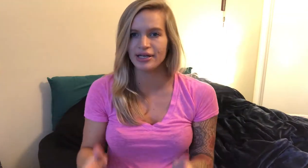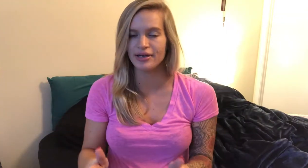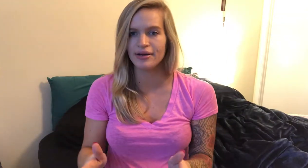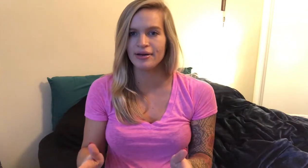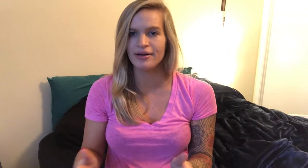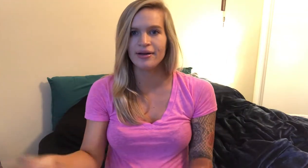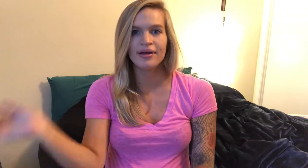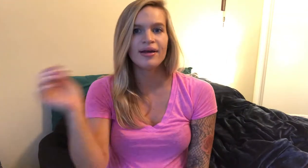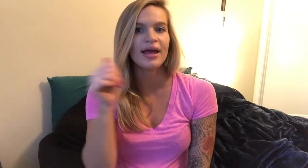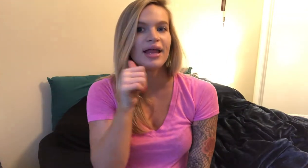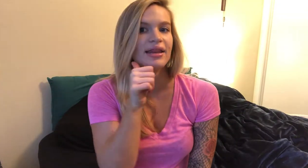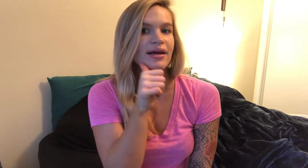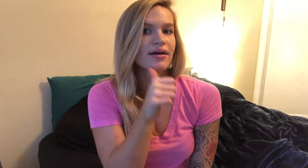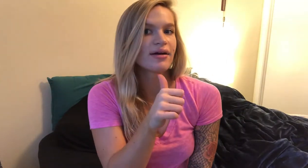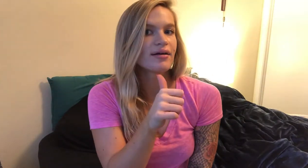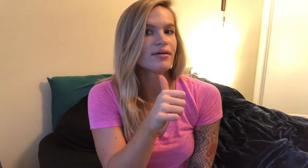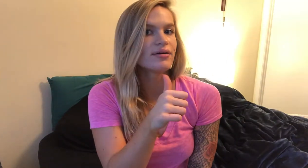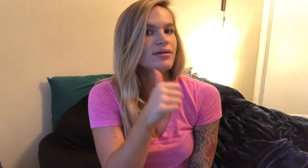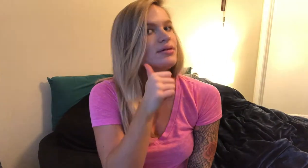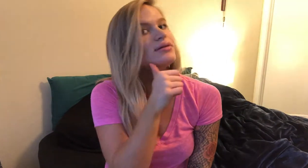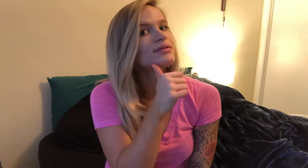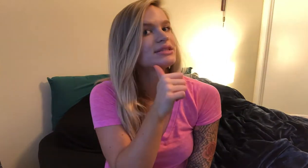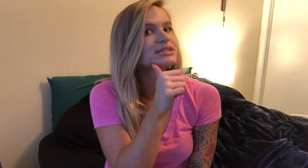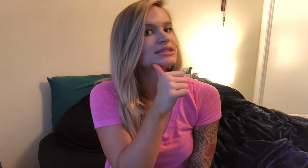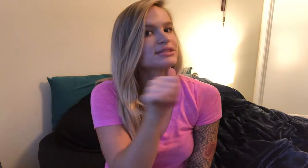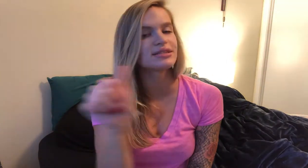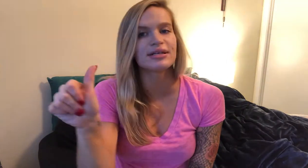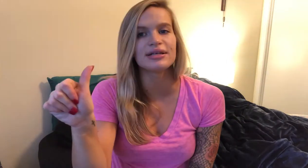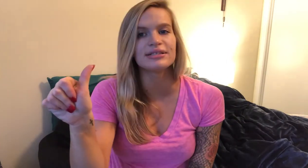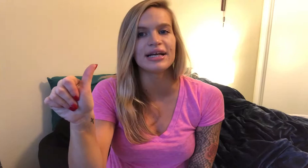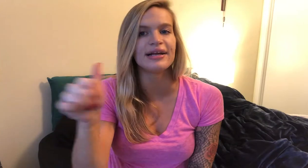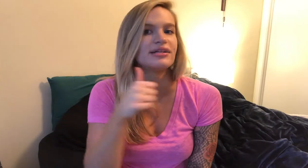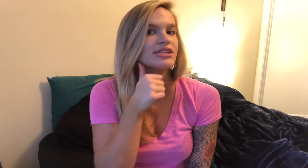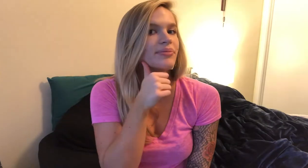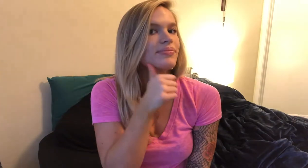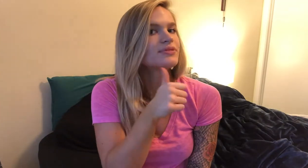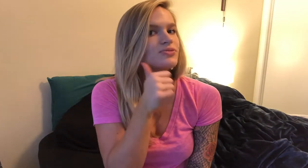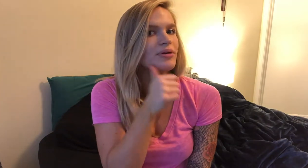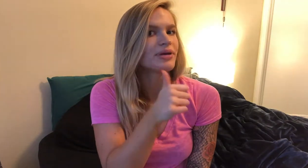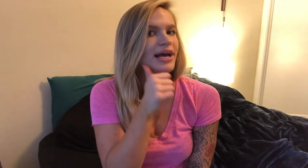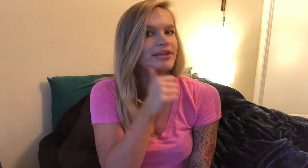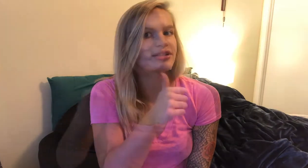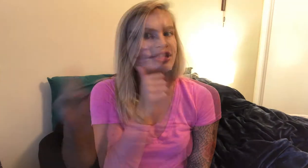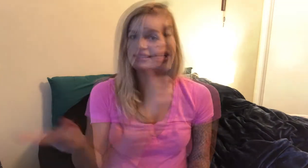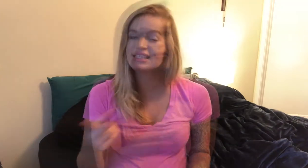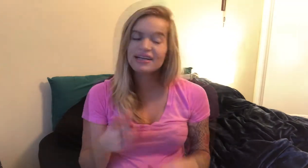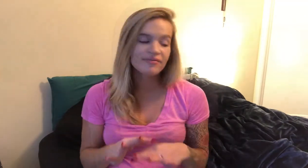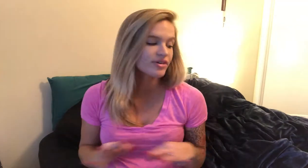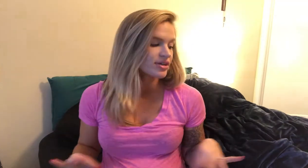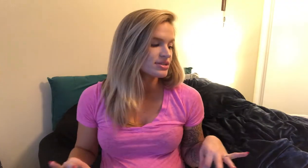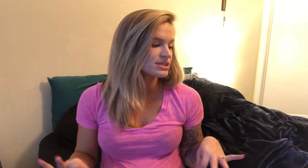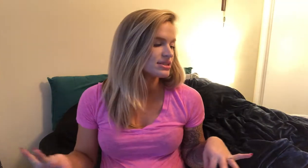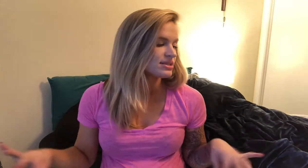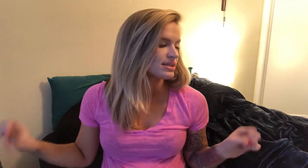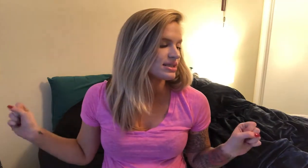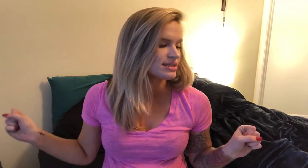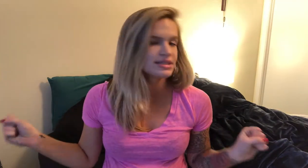and then girl this is ten handshape swiping at the chin second verse is